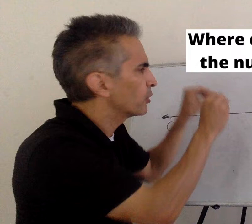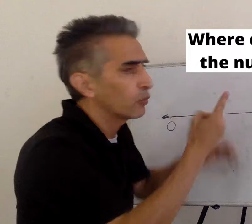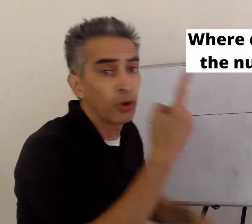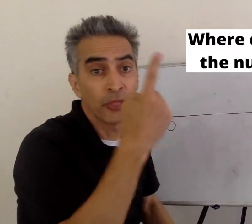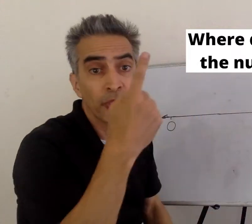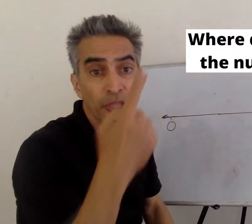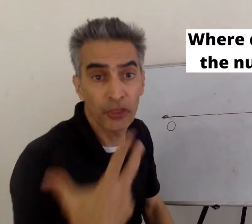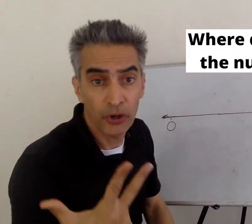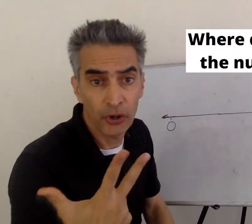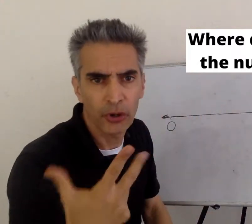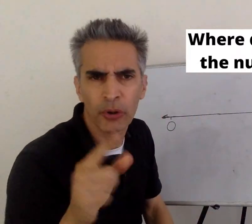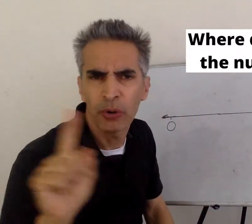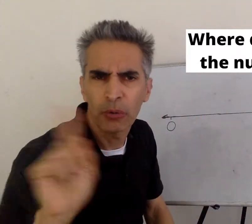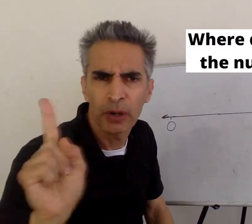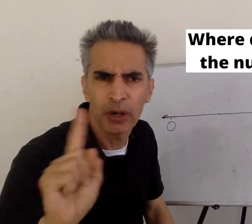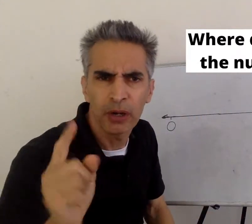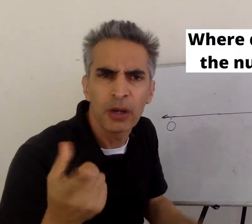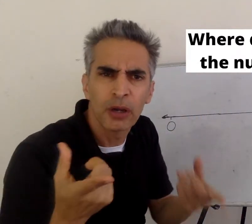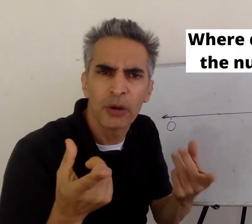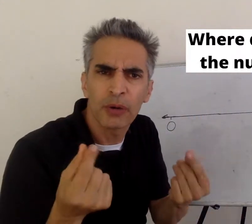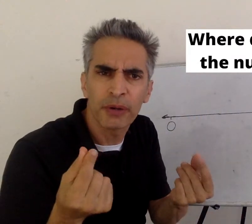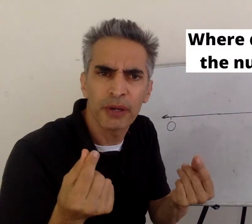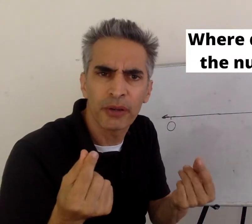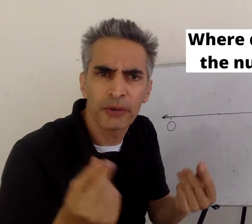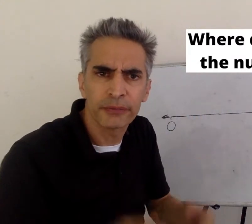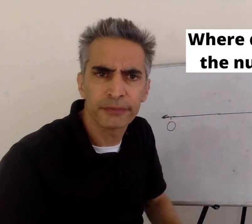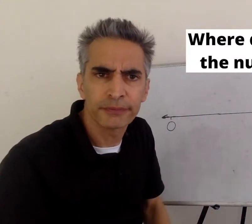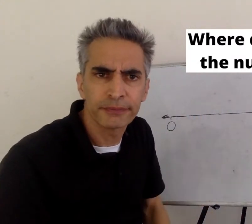Where does one-third go on the number line? What do we do?